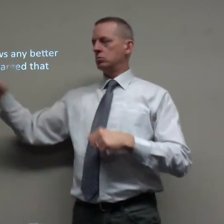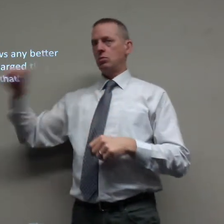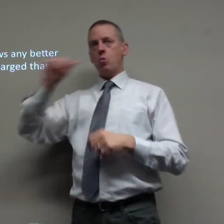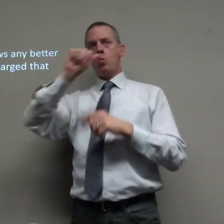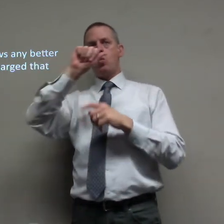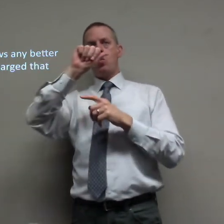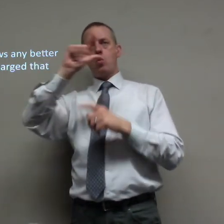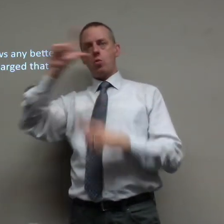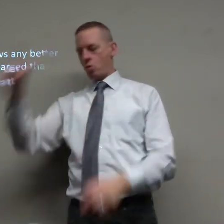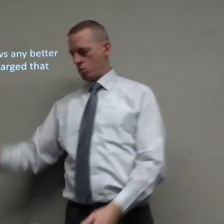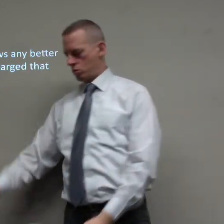All.